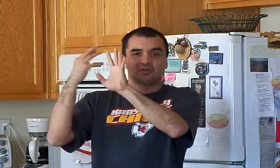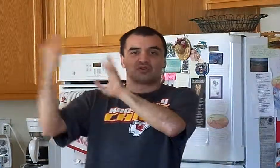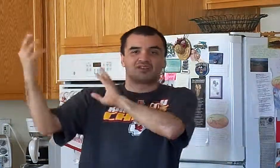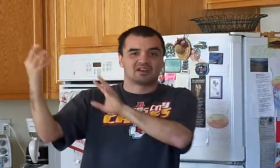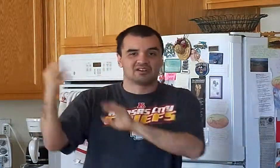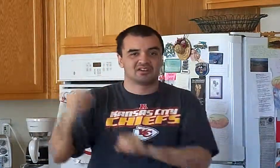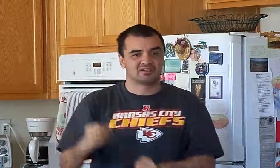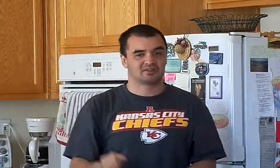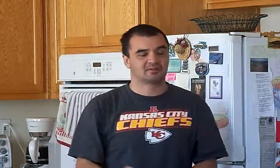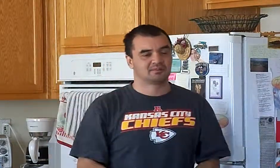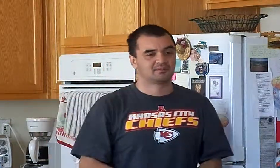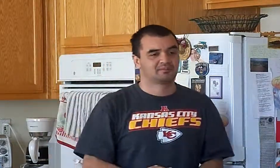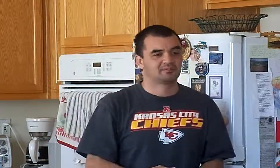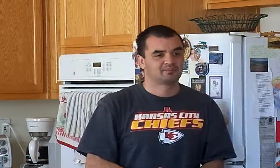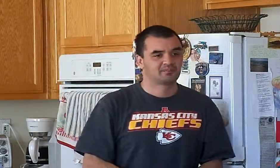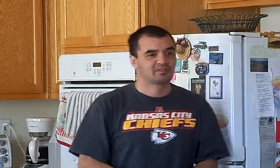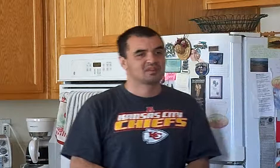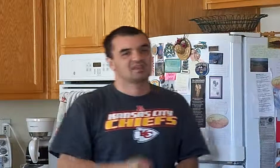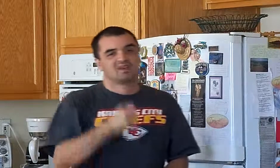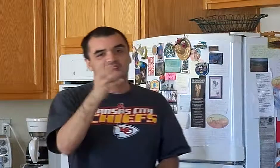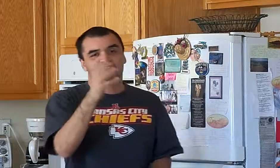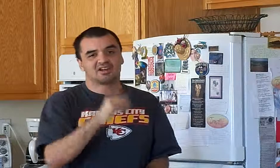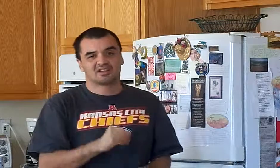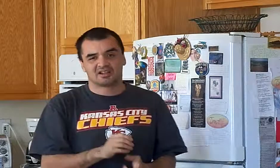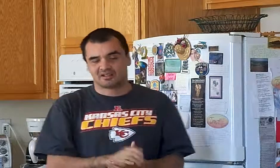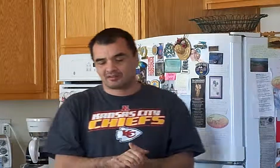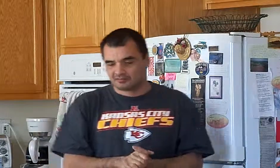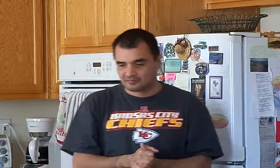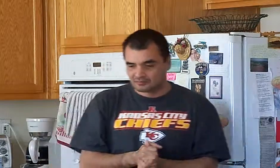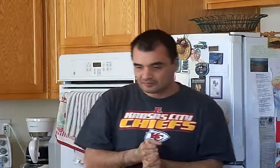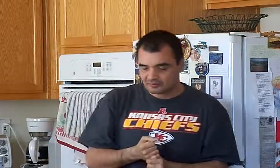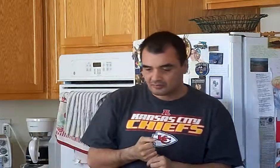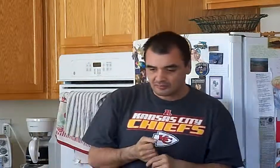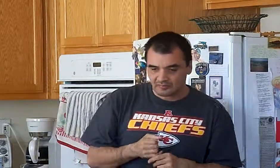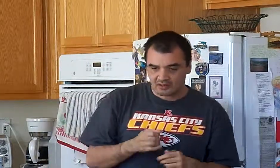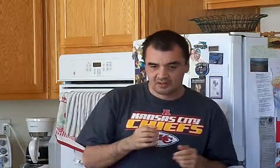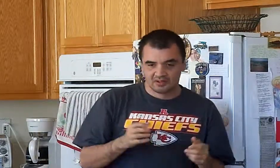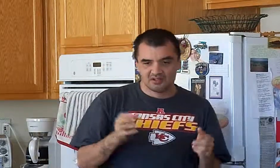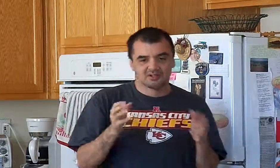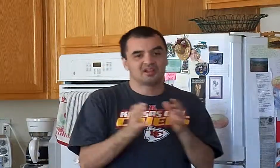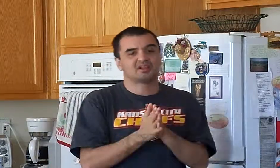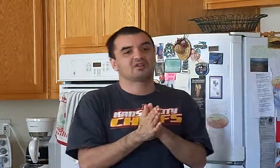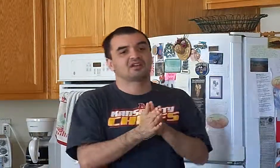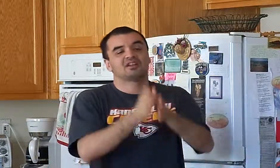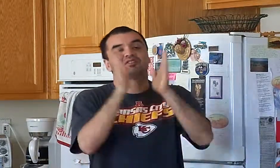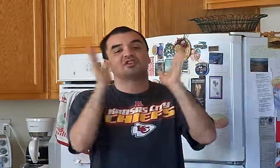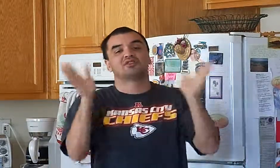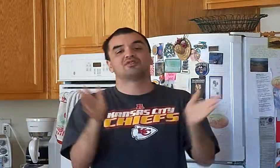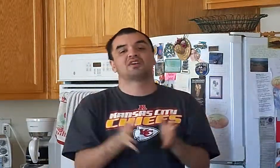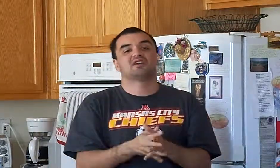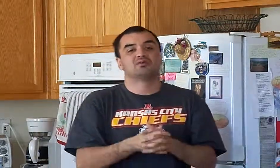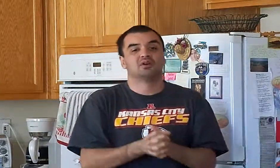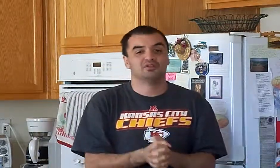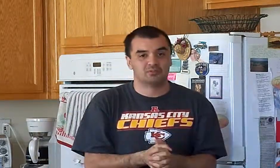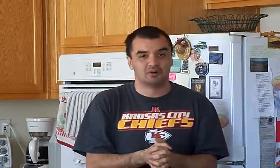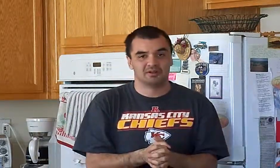glorifying another. It's kind of like, it's kind of like, okay, let's say you're a fan of Wonder Woman,